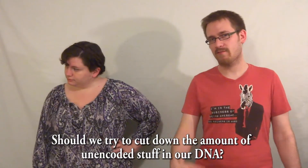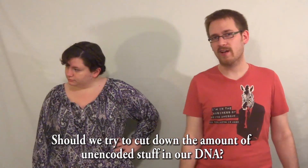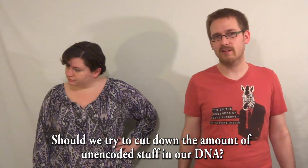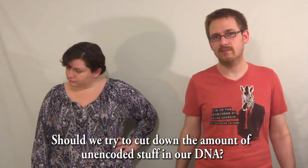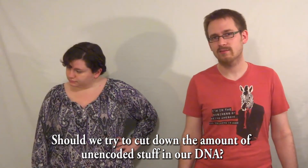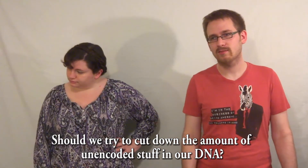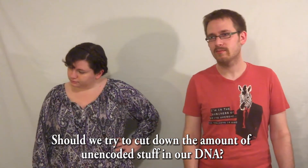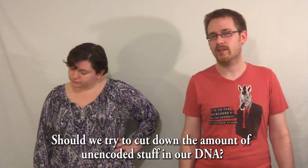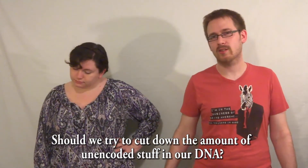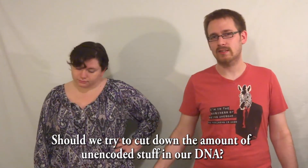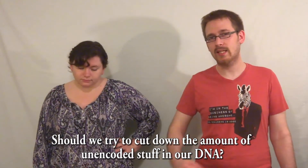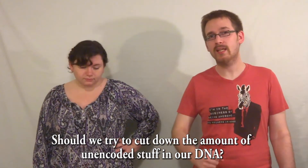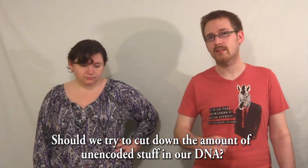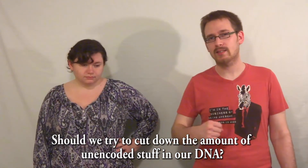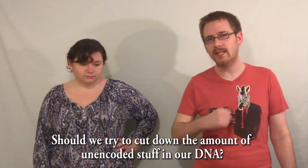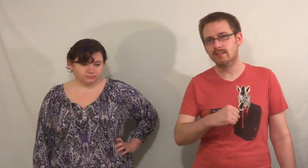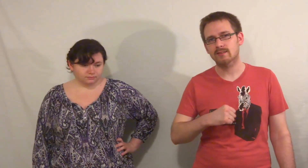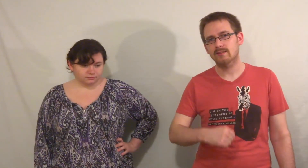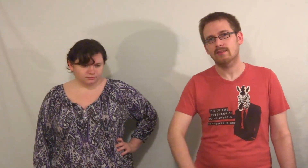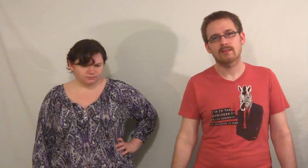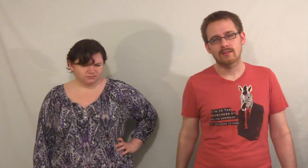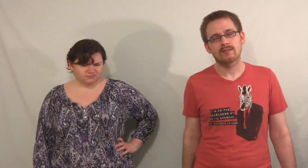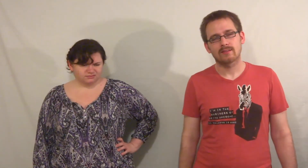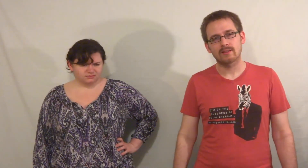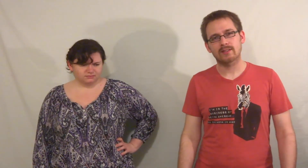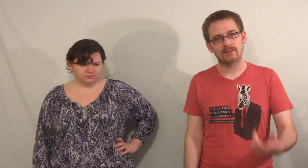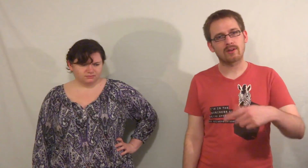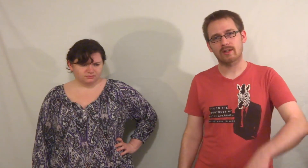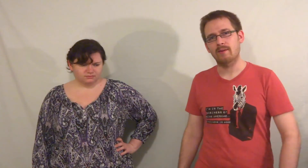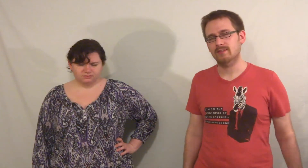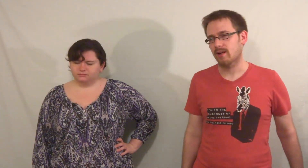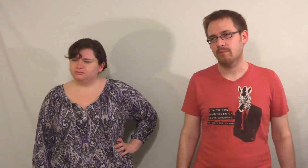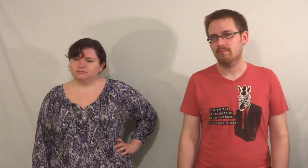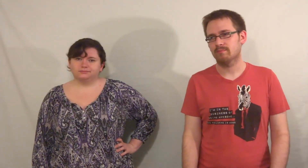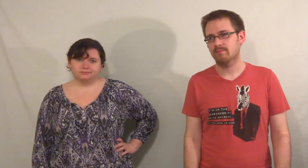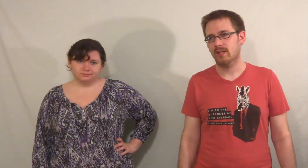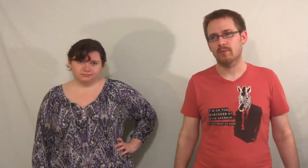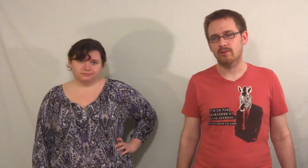fat, and make ourselves lean and tight. Let us know in the comments down below.